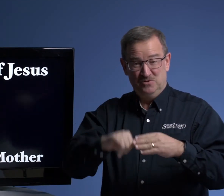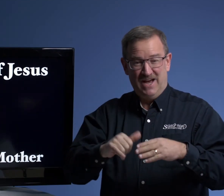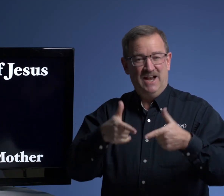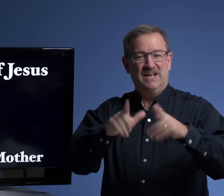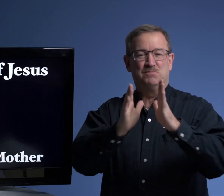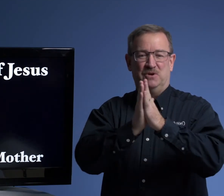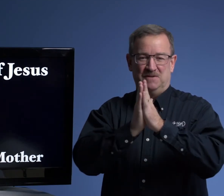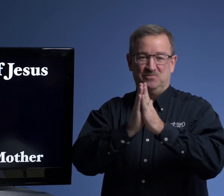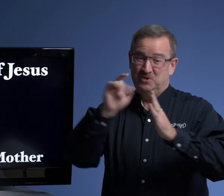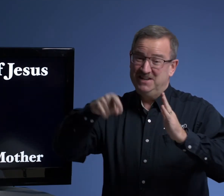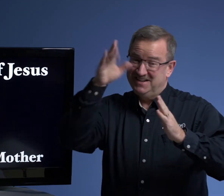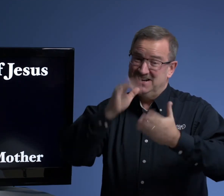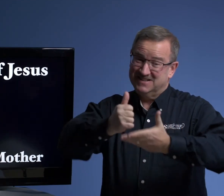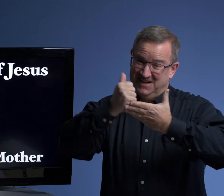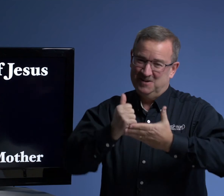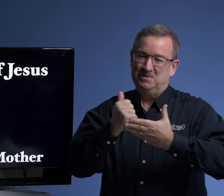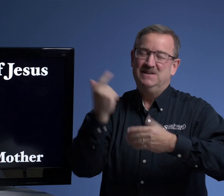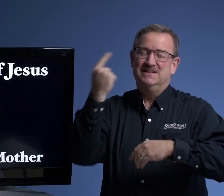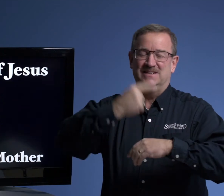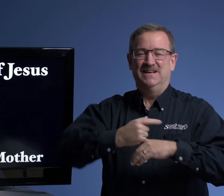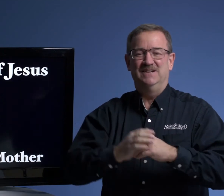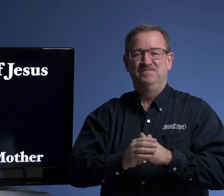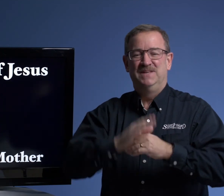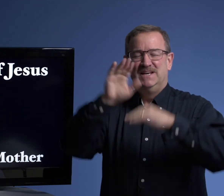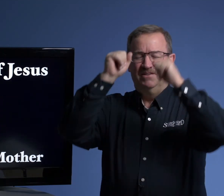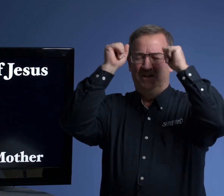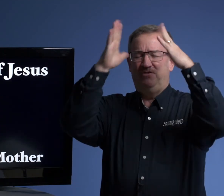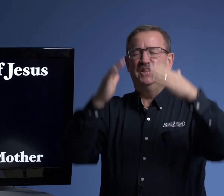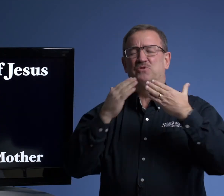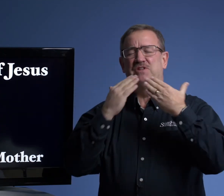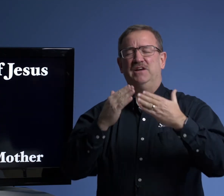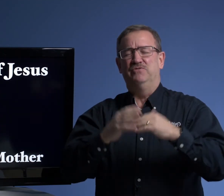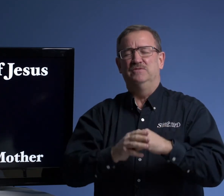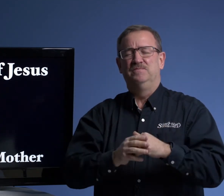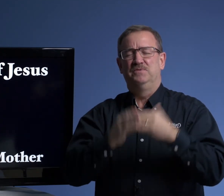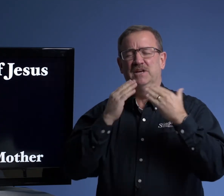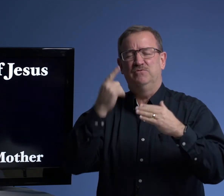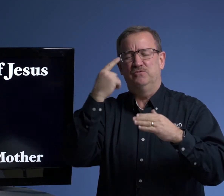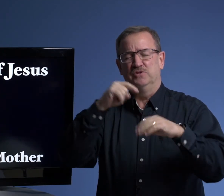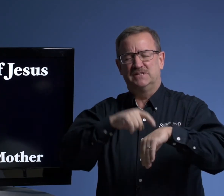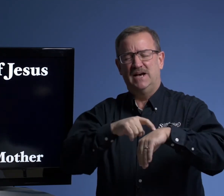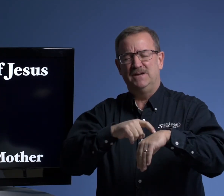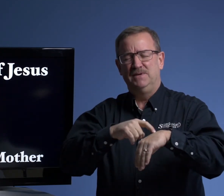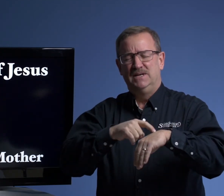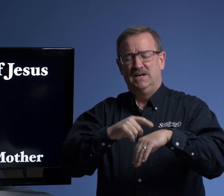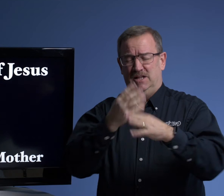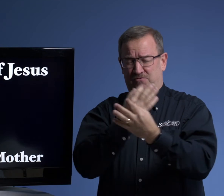that, let's pray. We need God's help today. Heavenly Father, we're thankful. Thankful for the time, the